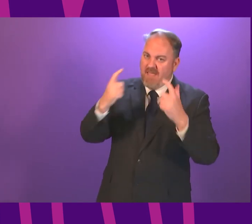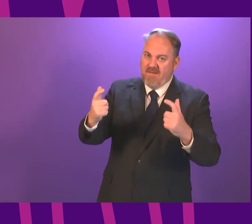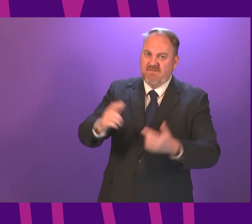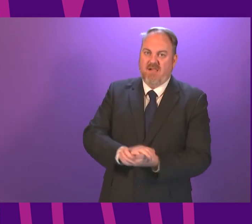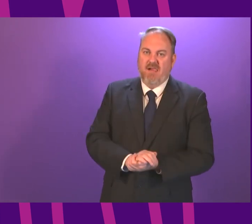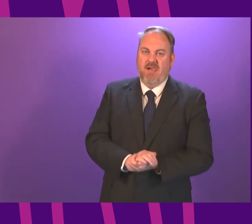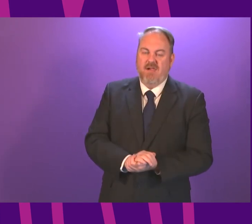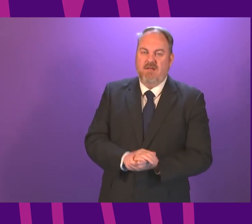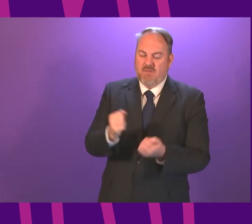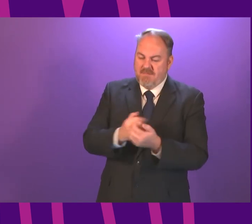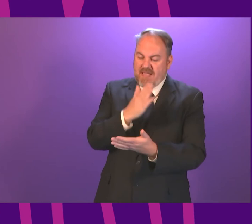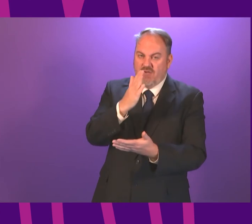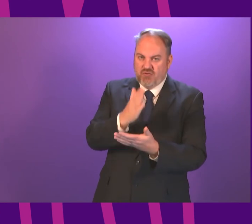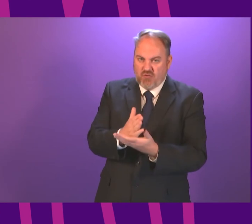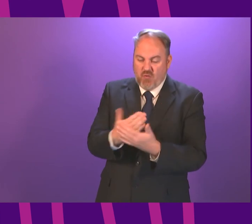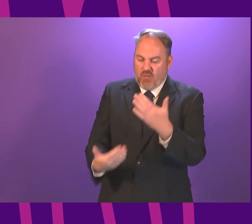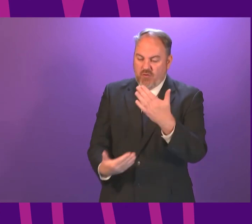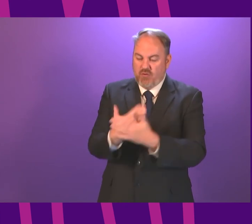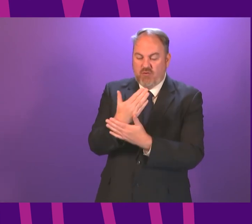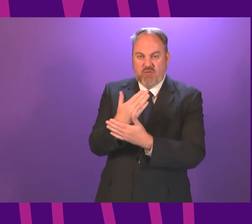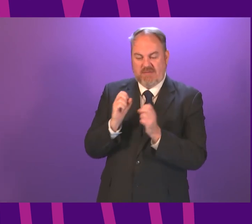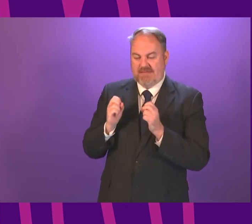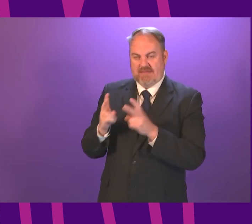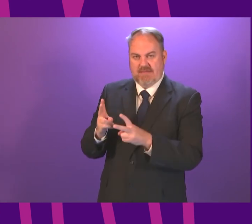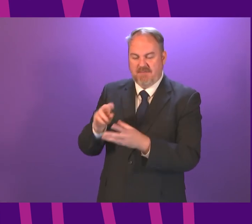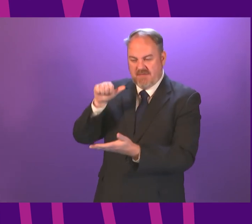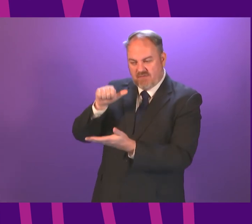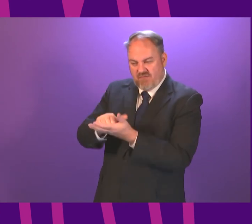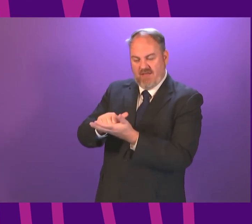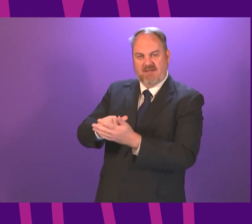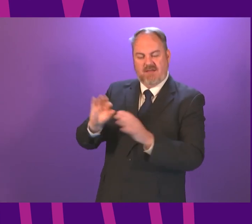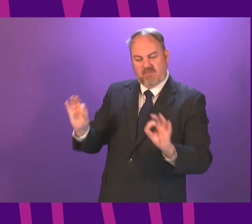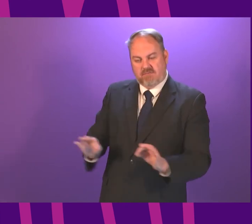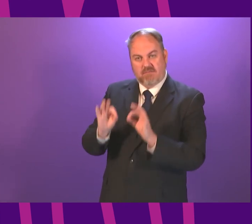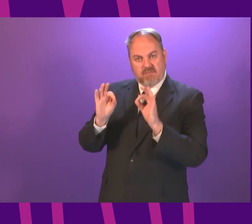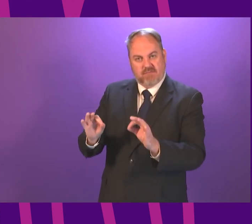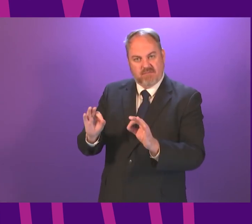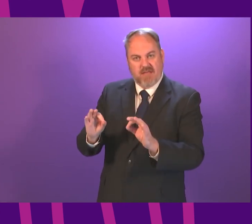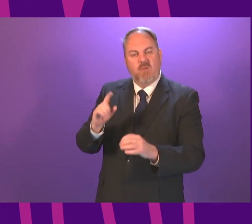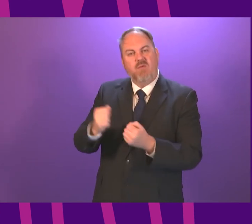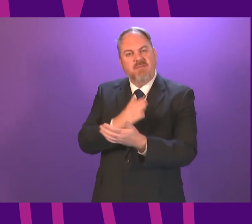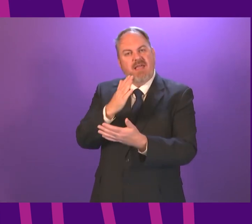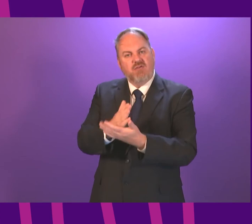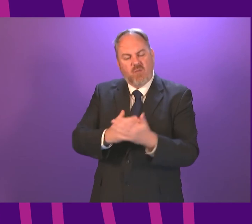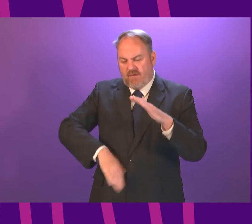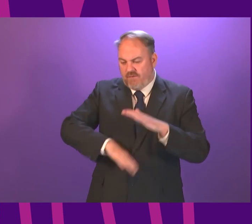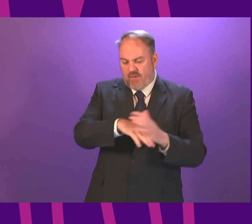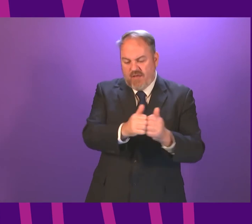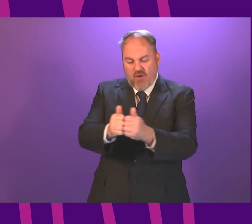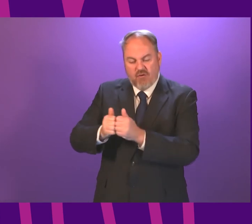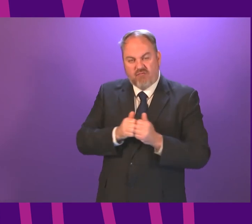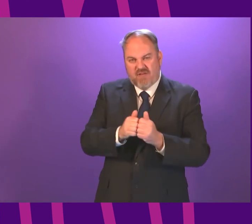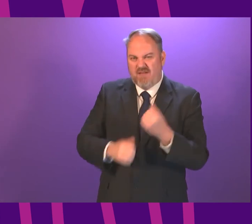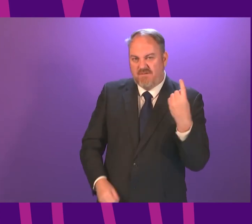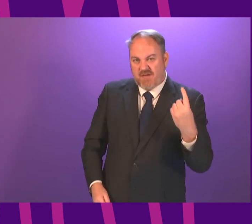And to make sure that we get it right and that we try to move forward on the basis of as much consensus and proper consideration